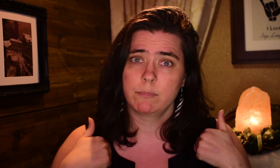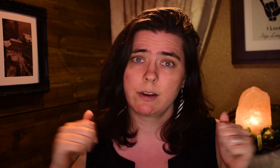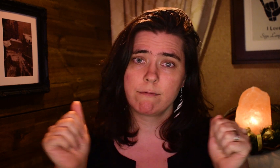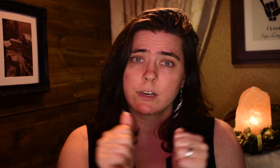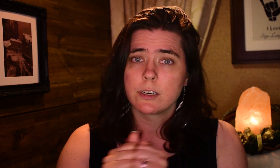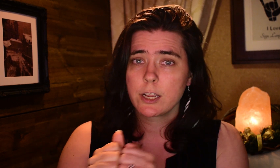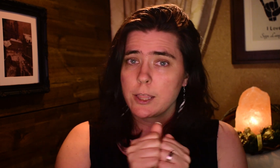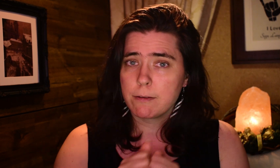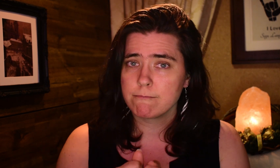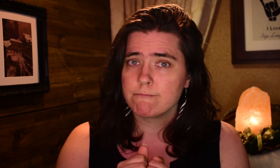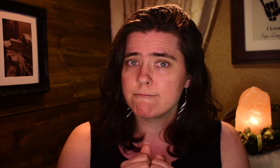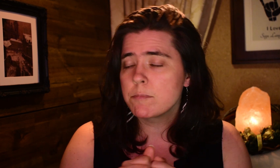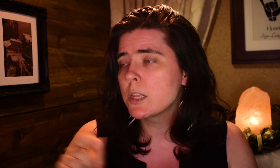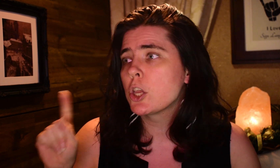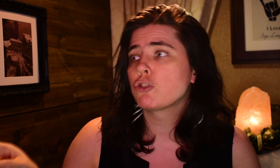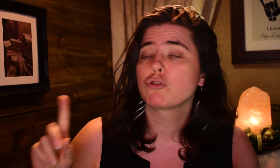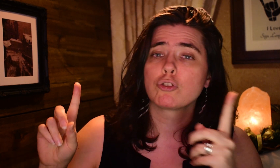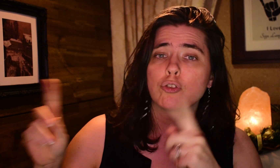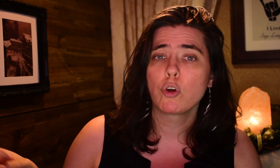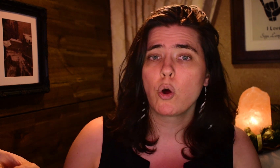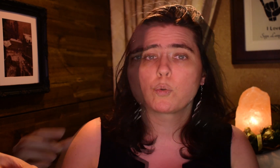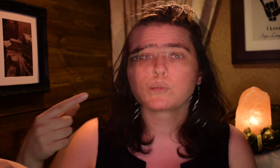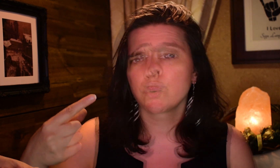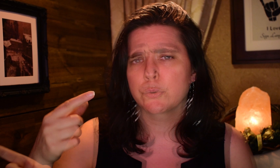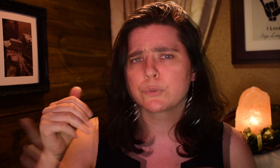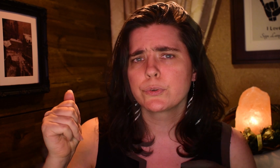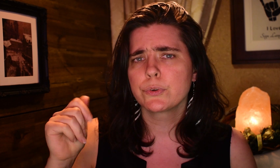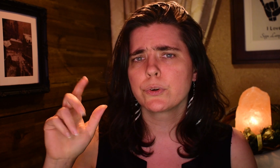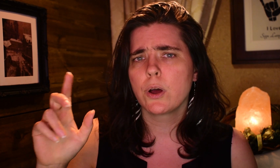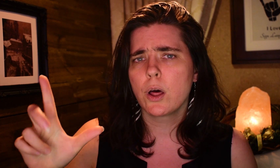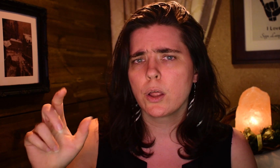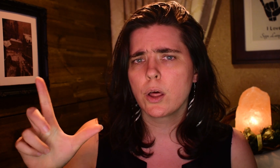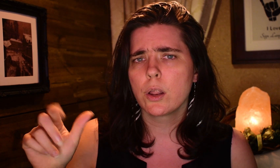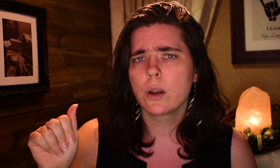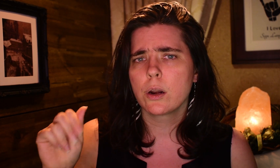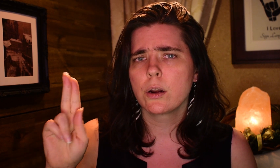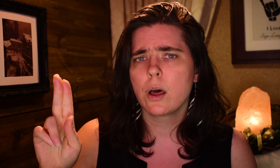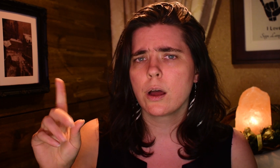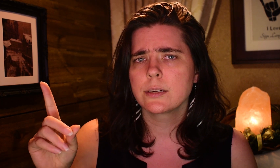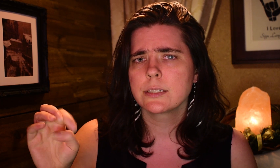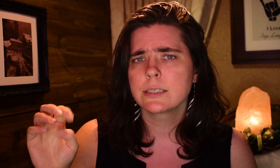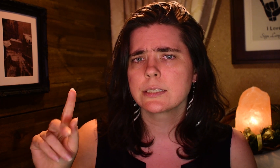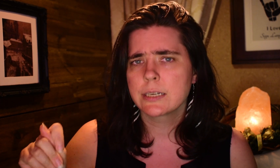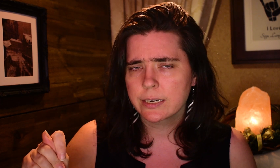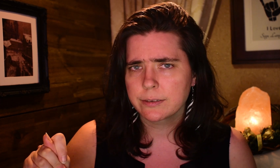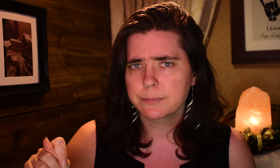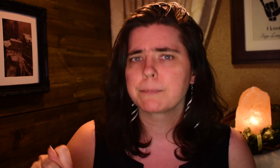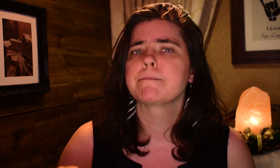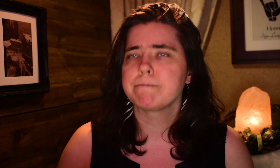And we all lived together. She went to... Colaudet.